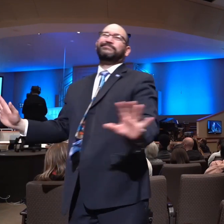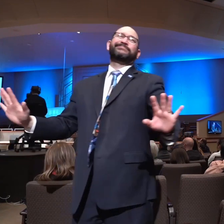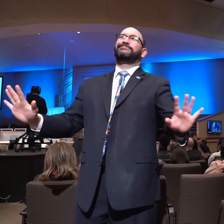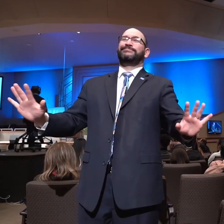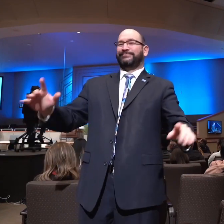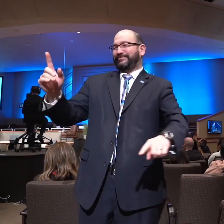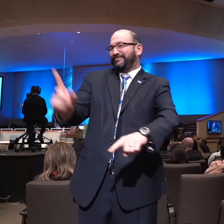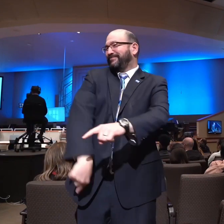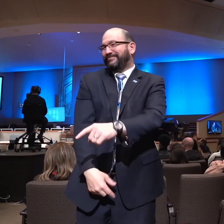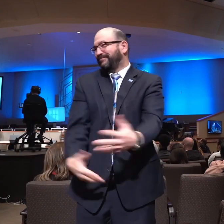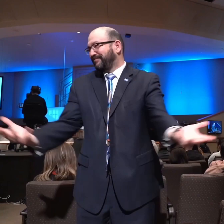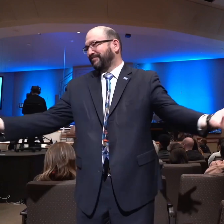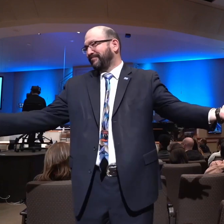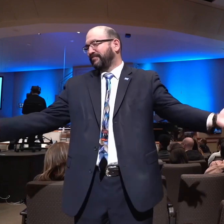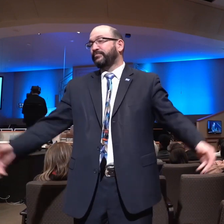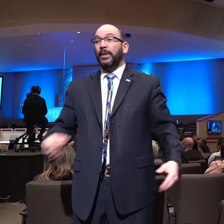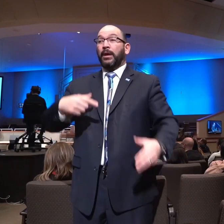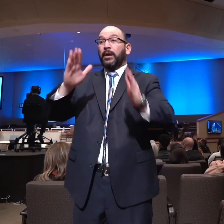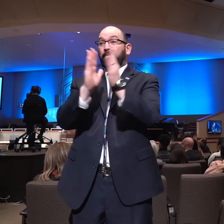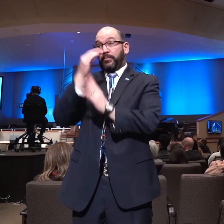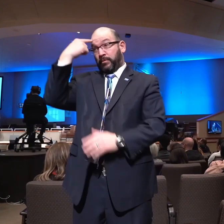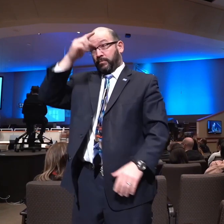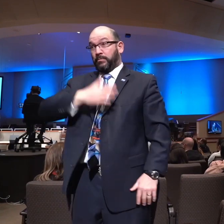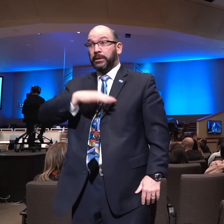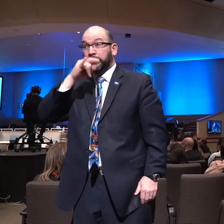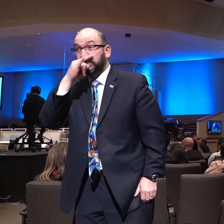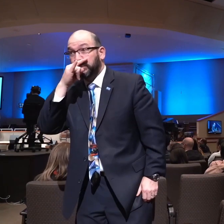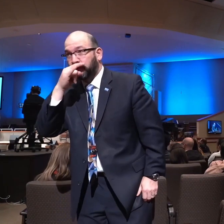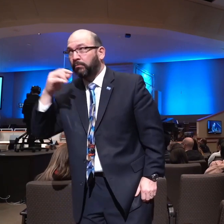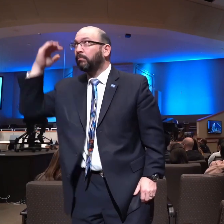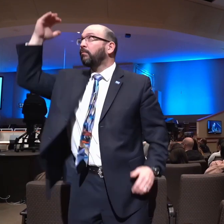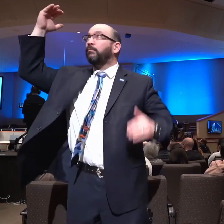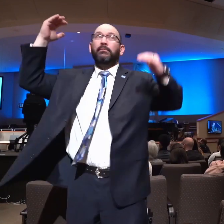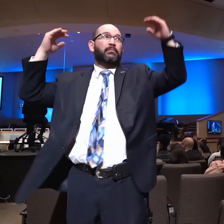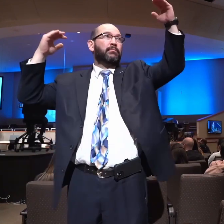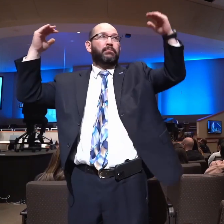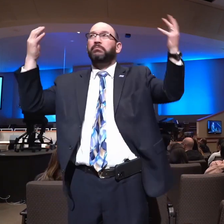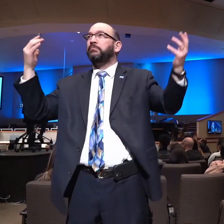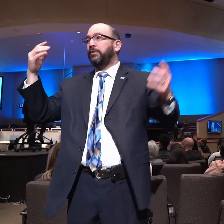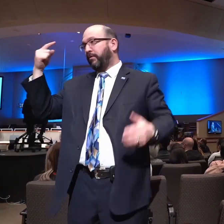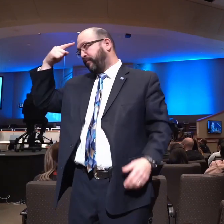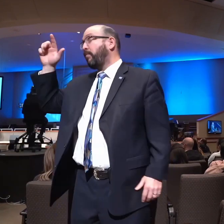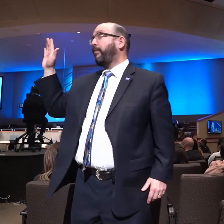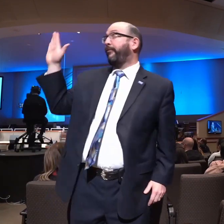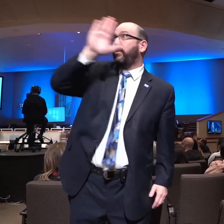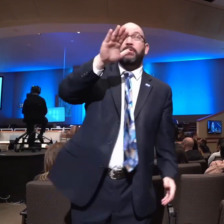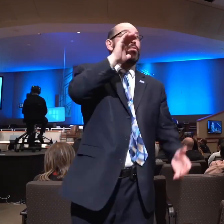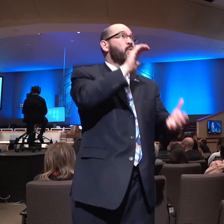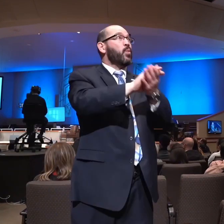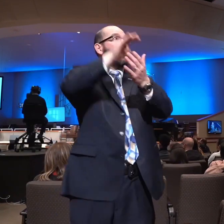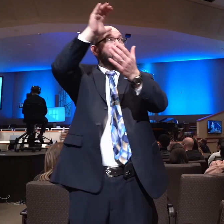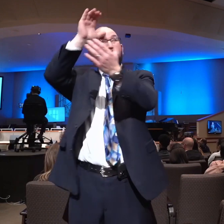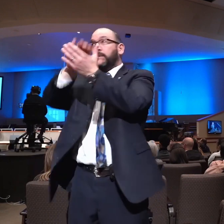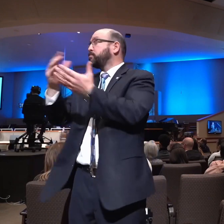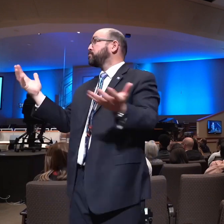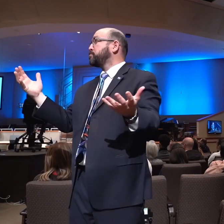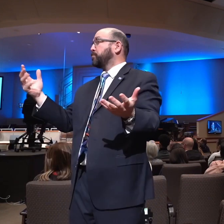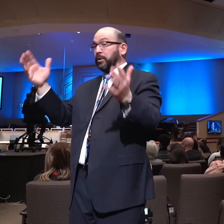they're grown. I pray for their spouses. I pray for my grandchildren. I pray that they'll be saved at an early